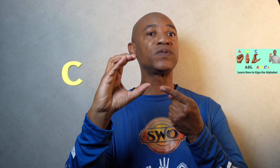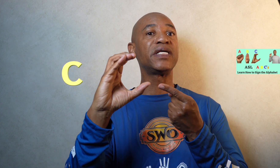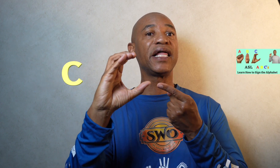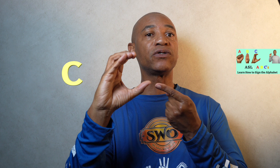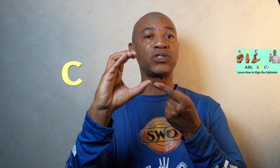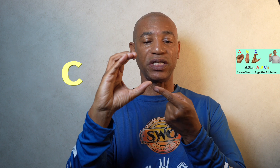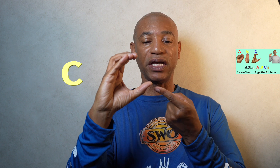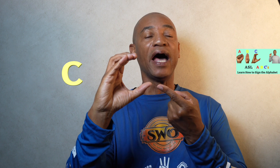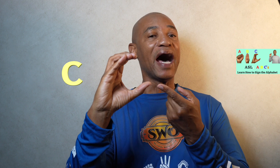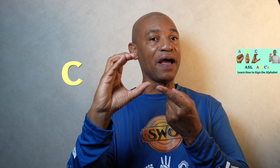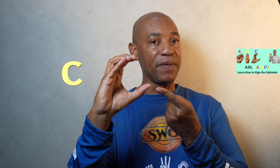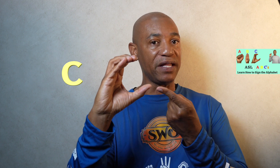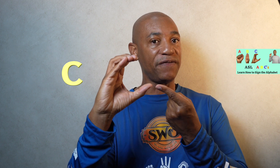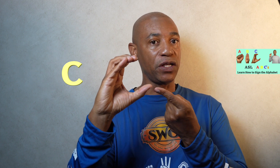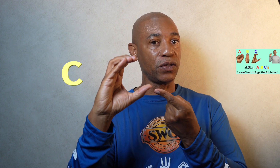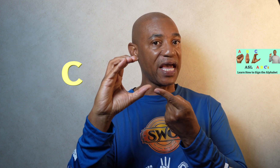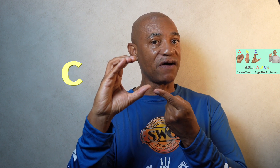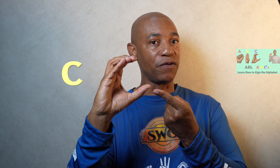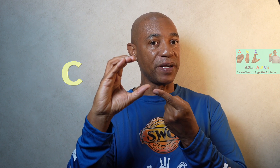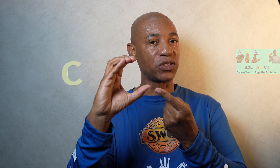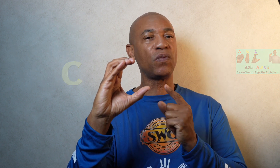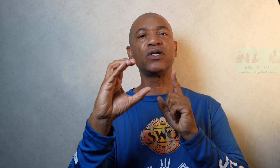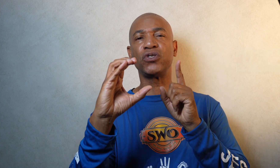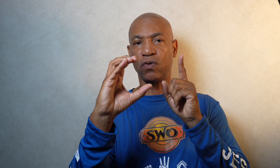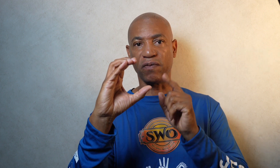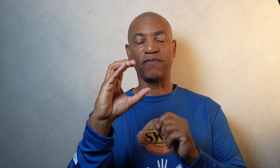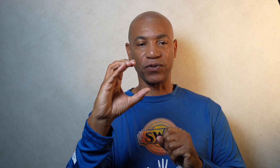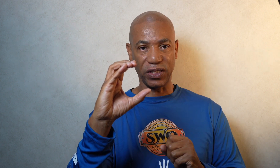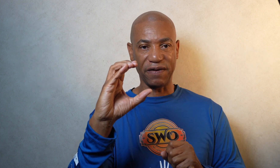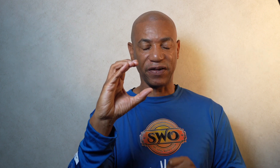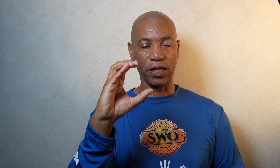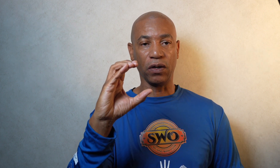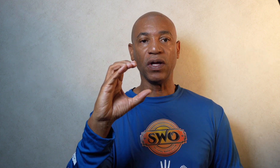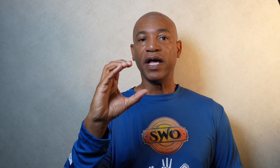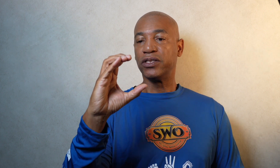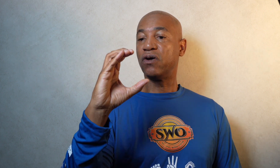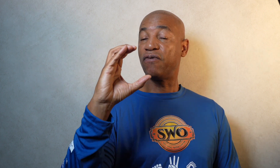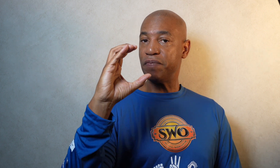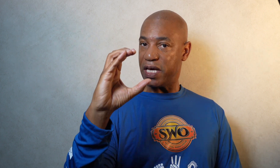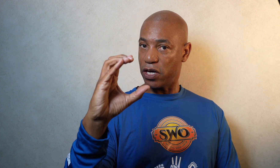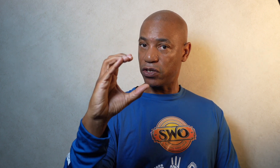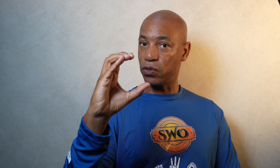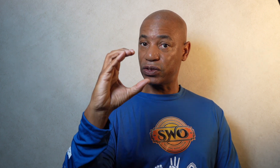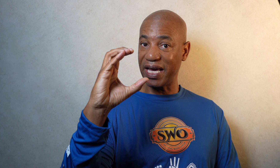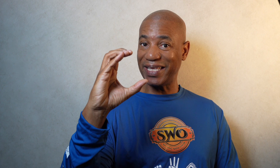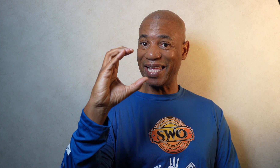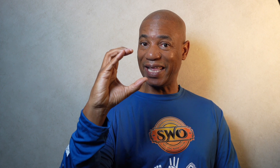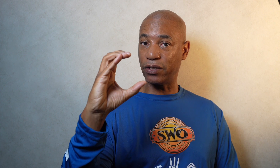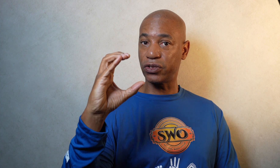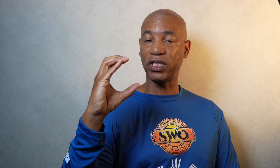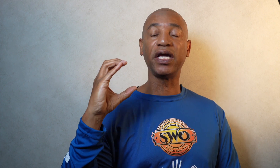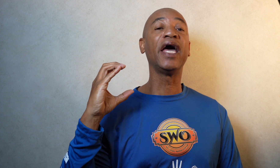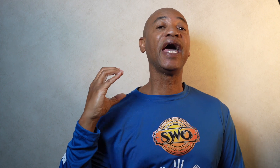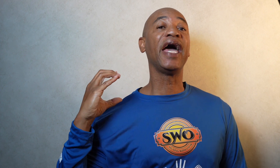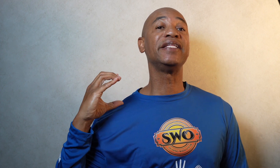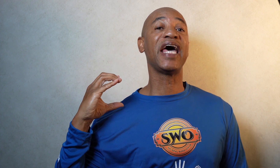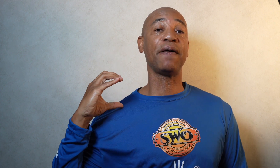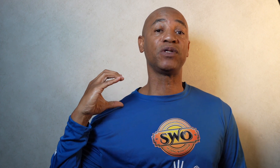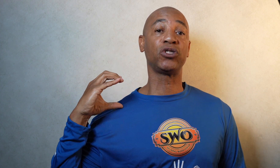was the letter C, I made a video on the alphabet so why don't you go and refer to that video. So from here you'll take that letter C and tap the